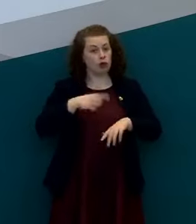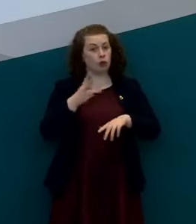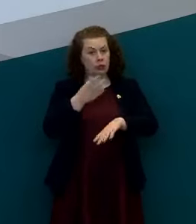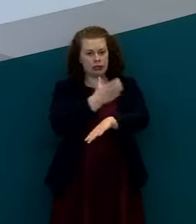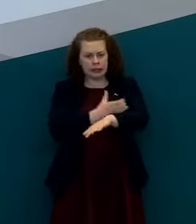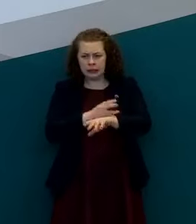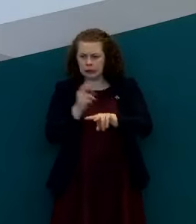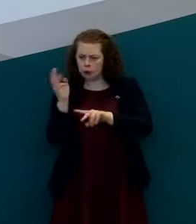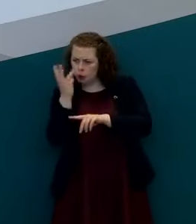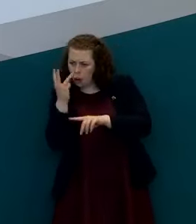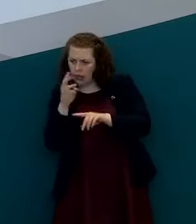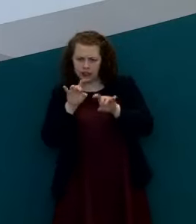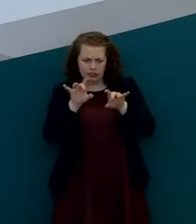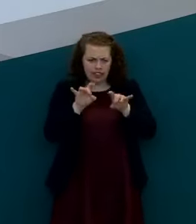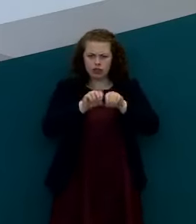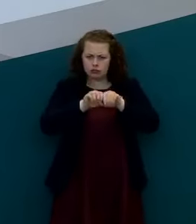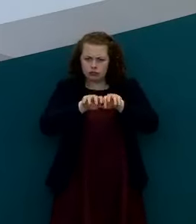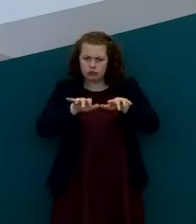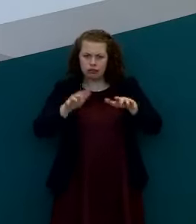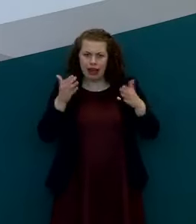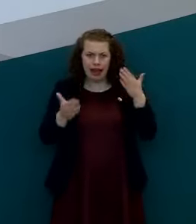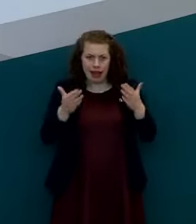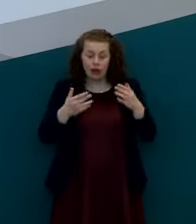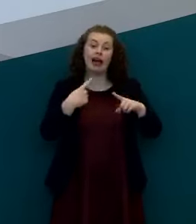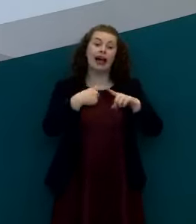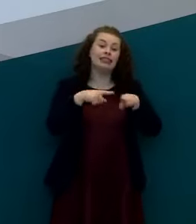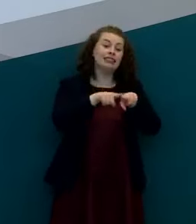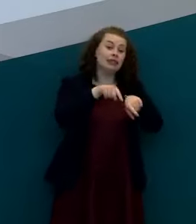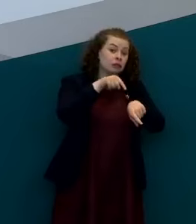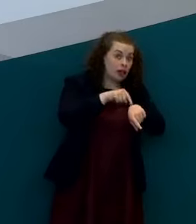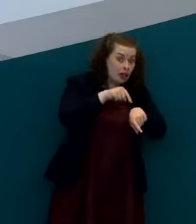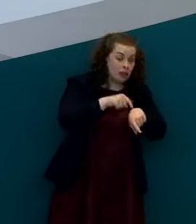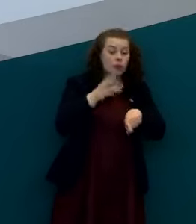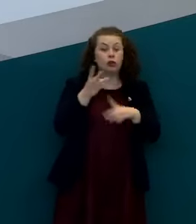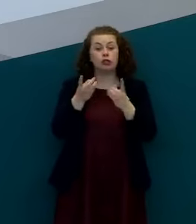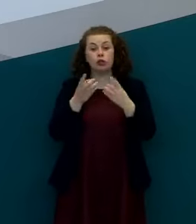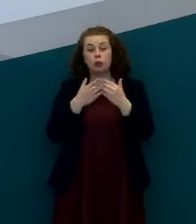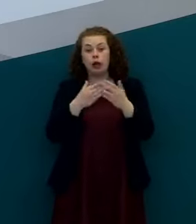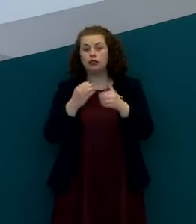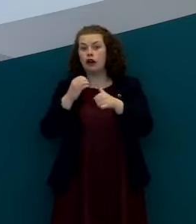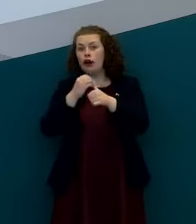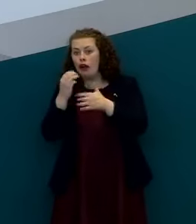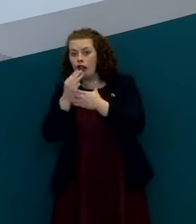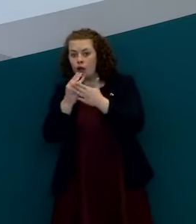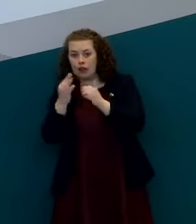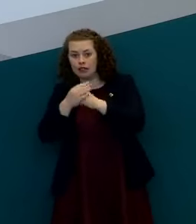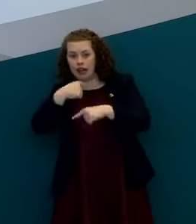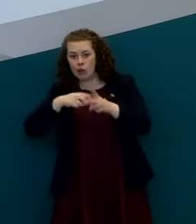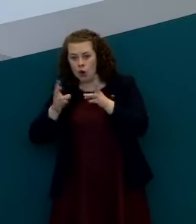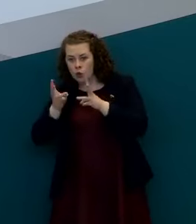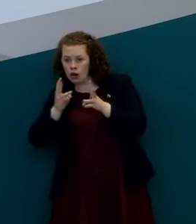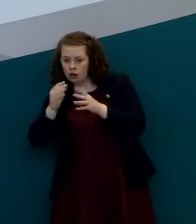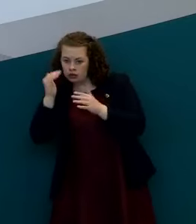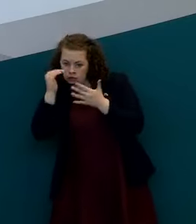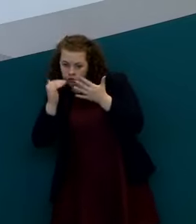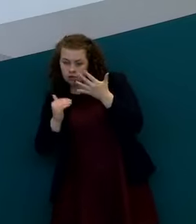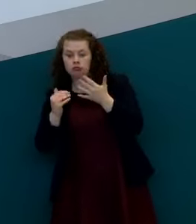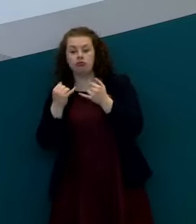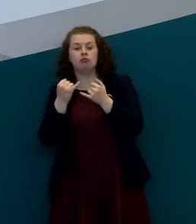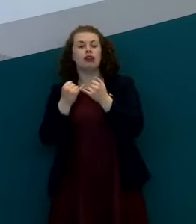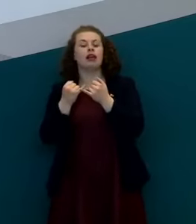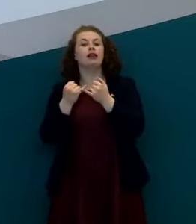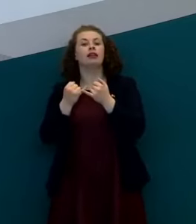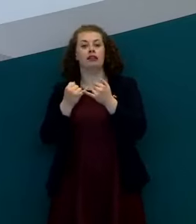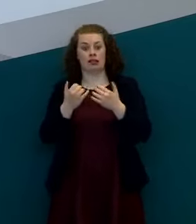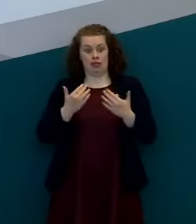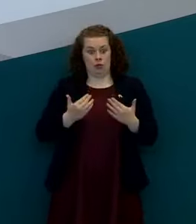the infection over that time period and in parallel with that we will we will look at all the other aspects of our readiness which includes a significant step up